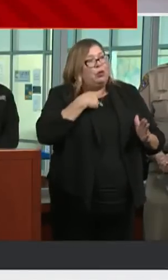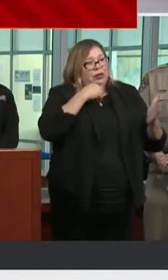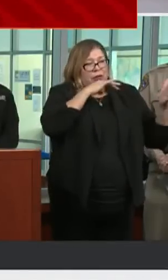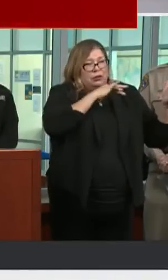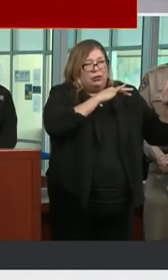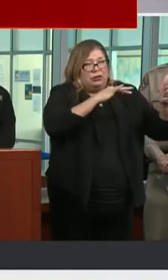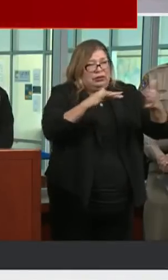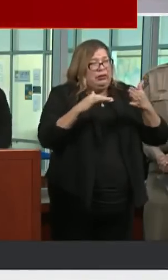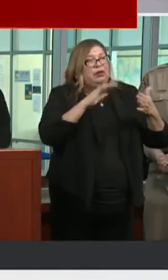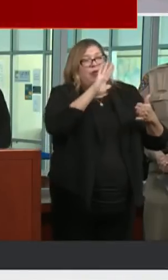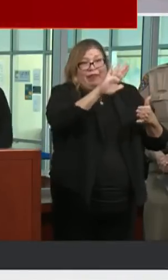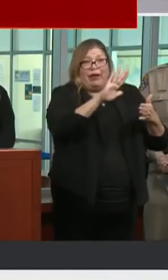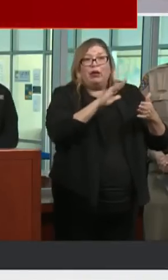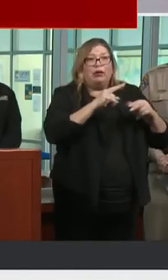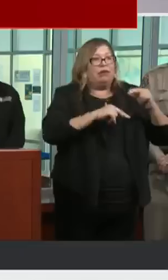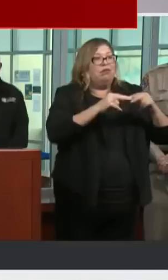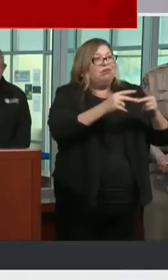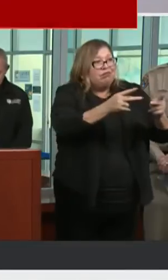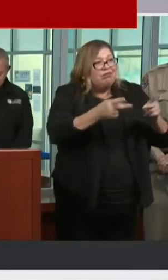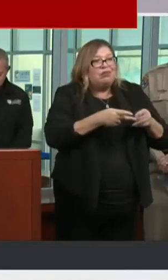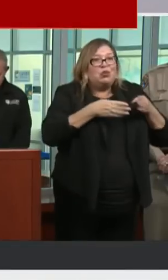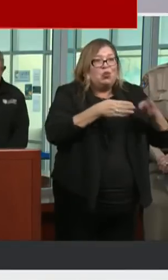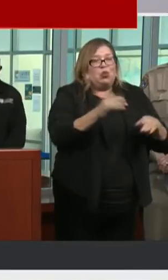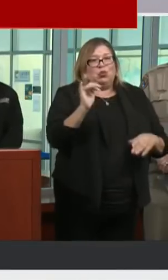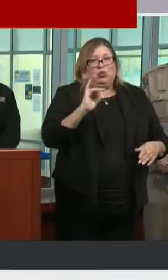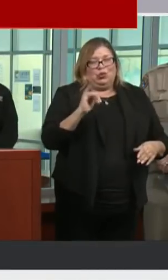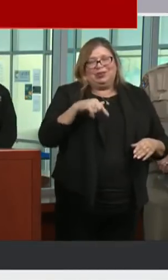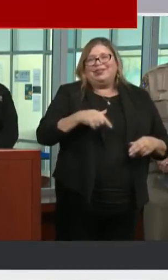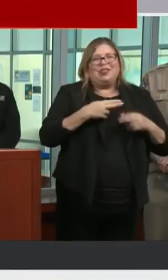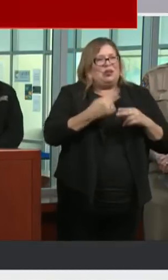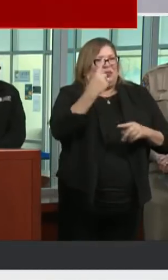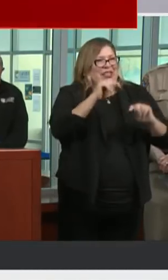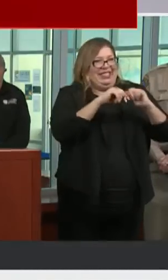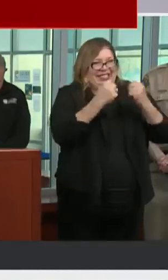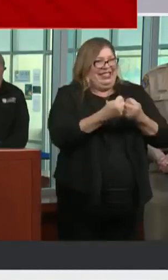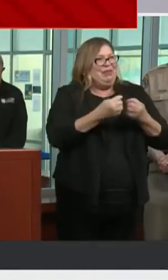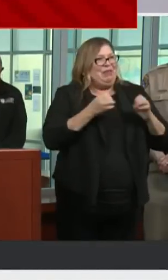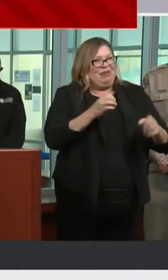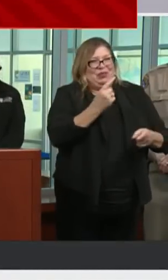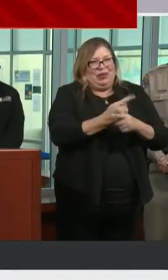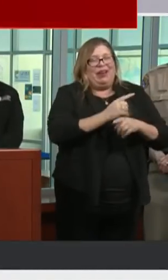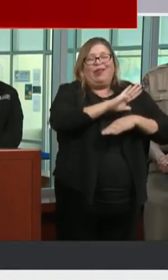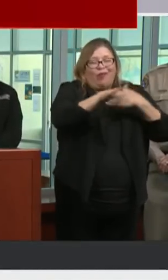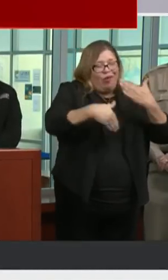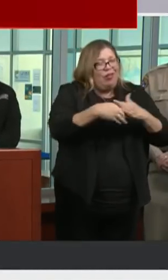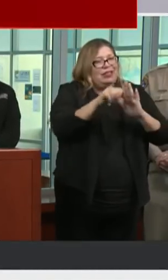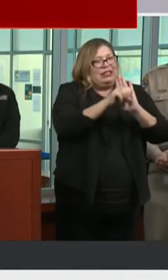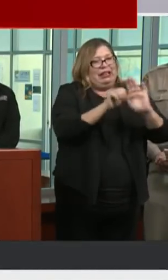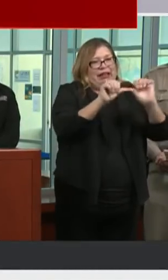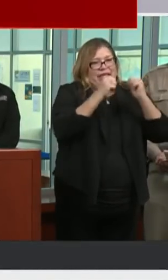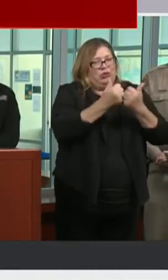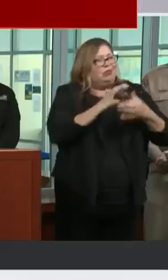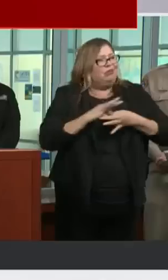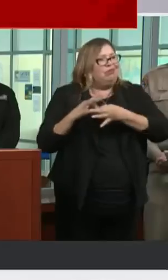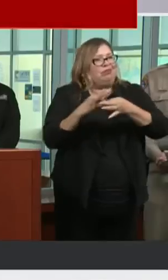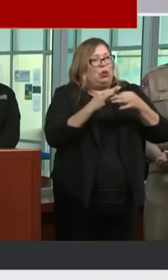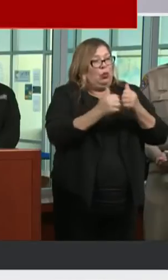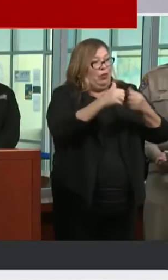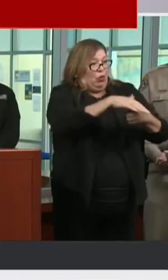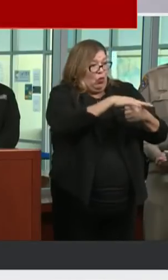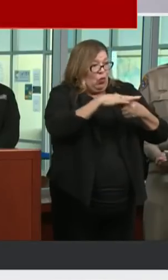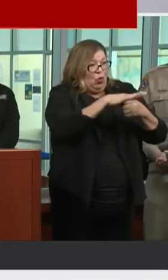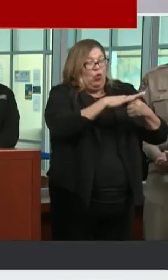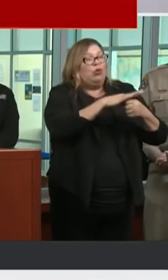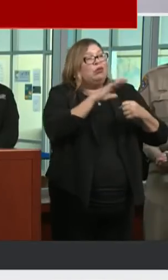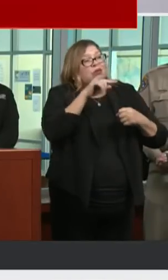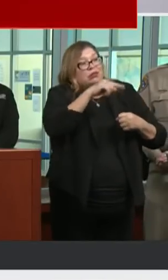one-team effort, as Director Giller-Dutti mentioned, and all of us here, these state agencies, are working very closely with our local partners in